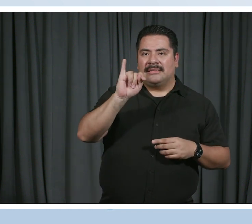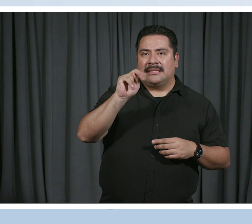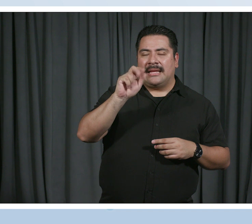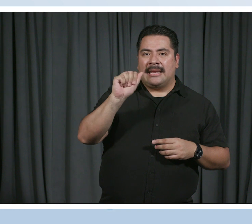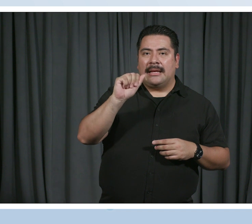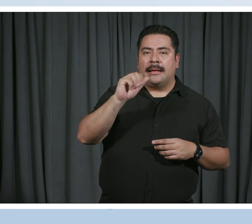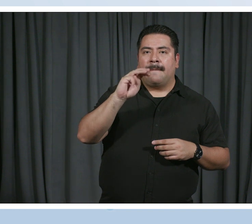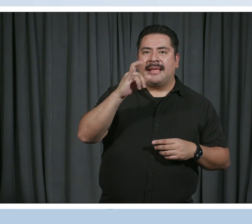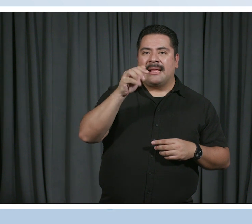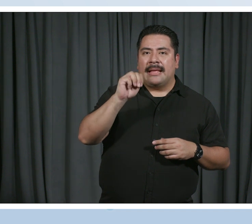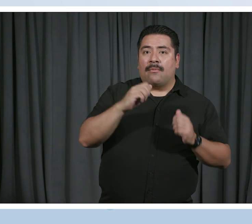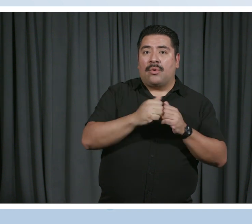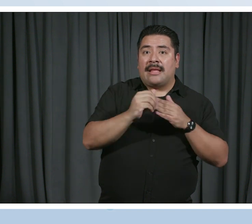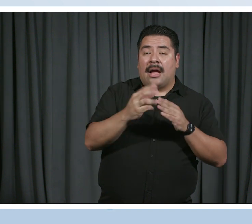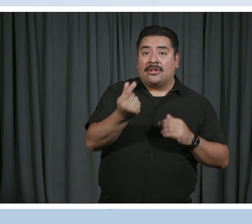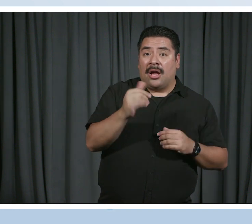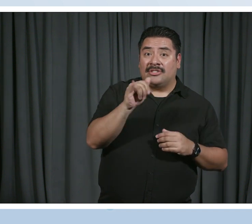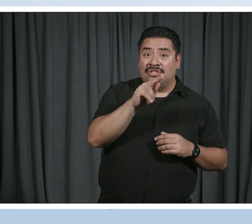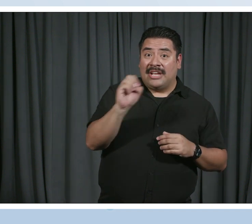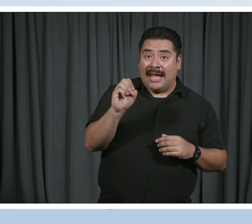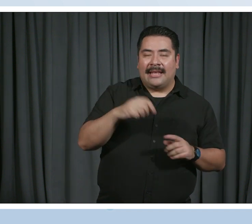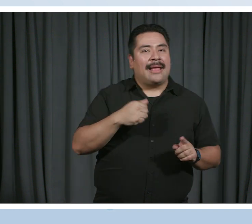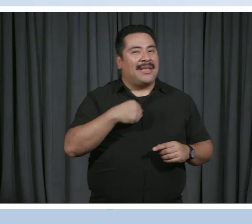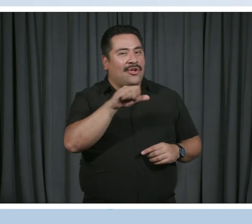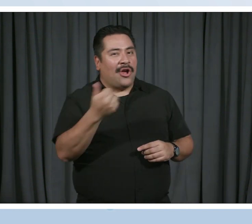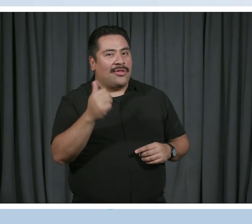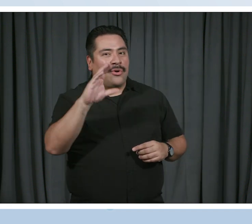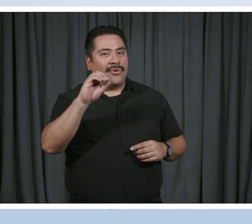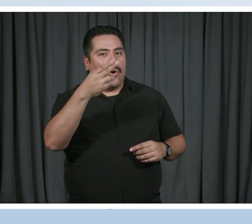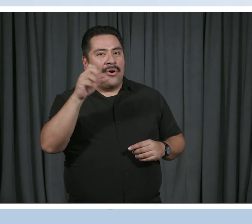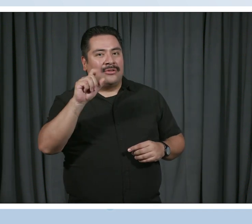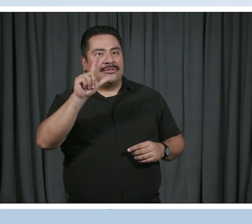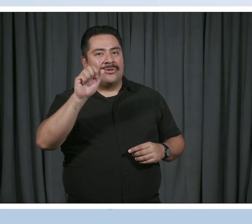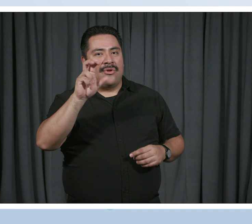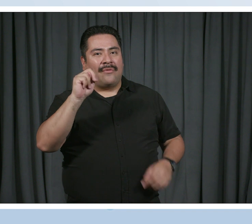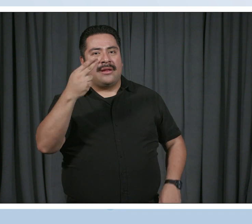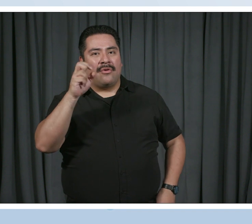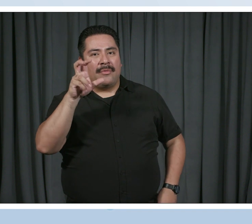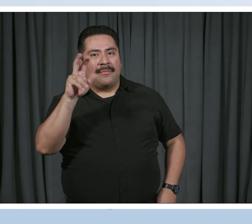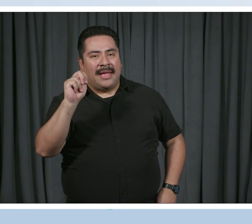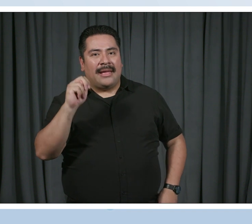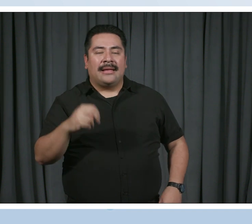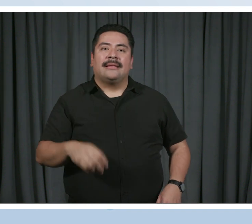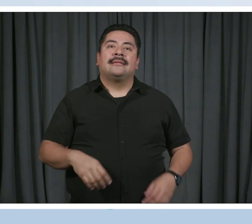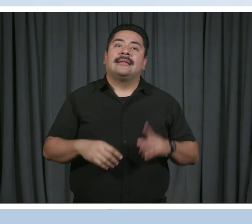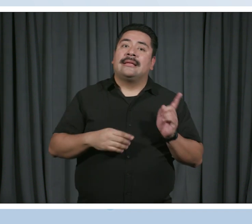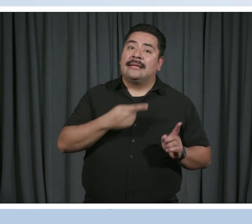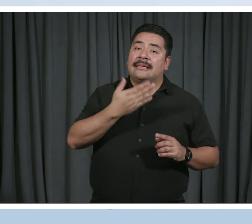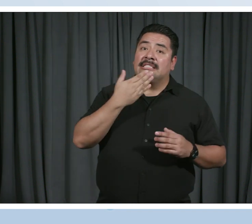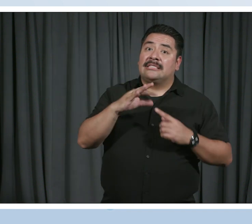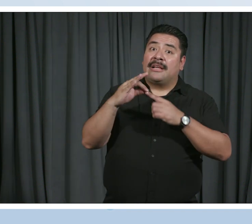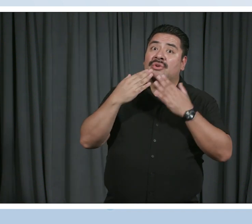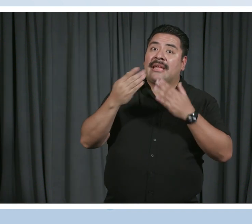Guide Dog Jade. And I am your other co-host, Lauren Huberman. And special thanks to our executive producer,